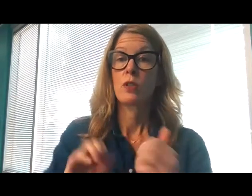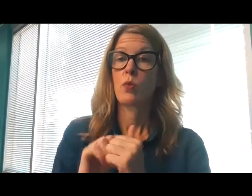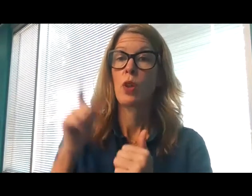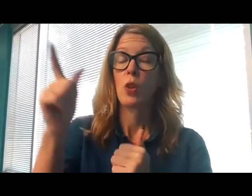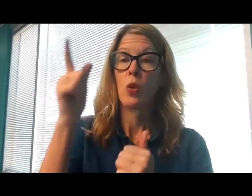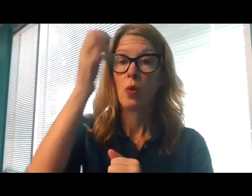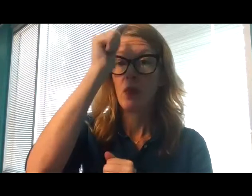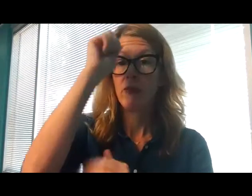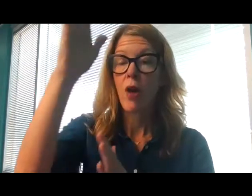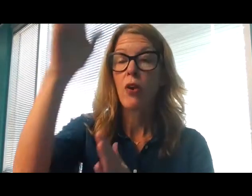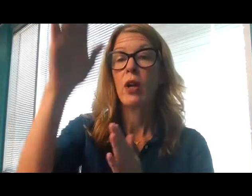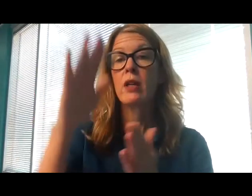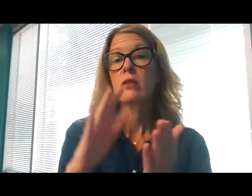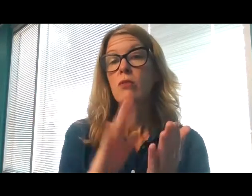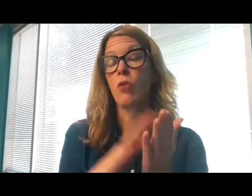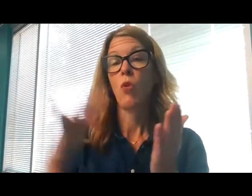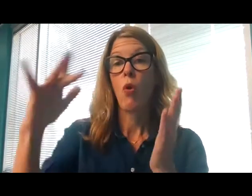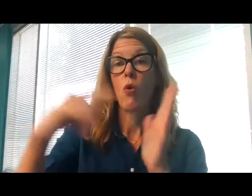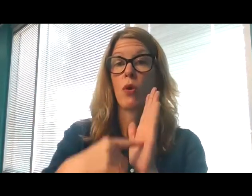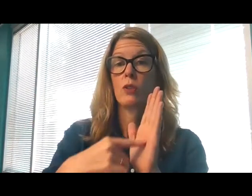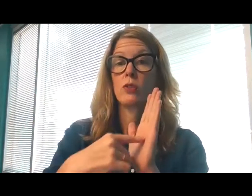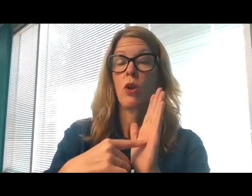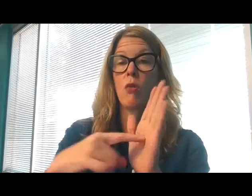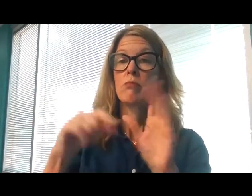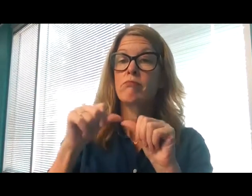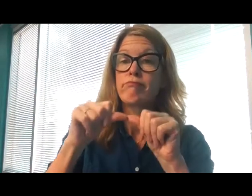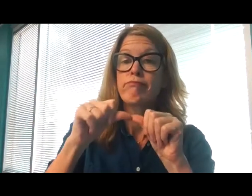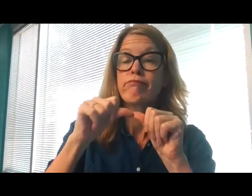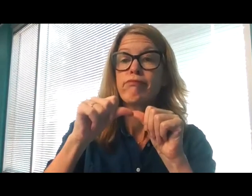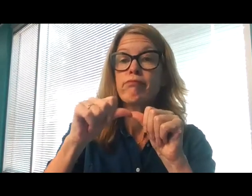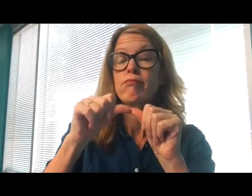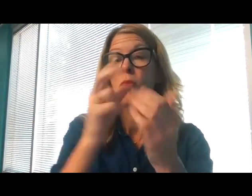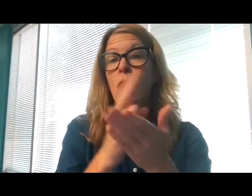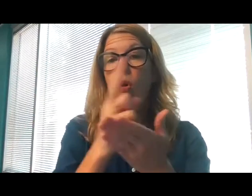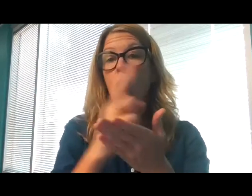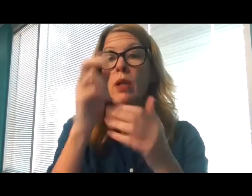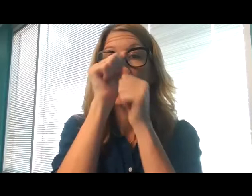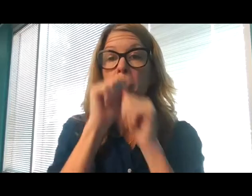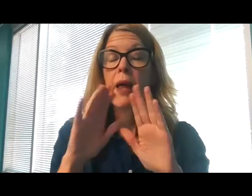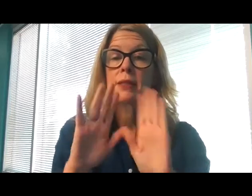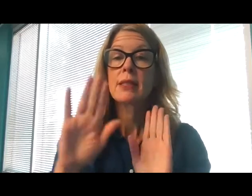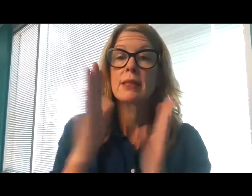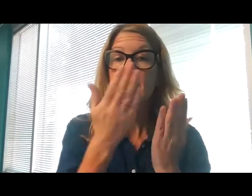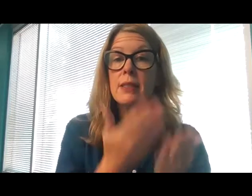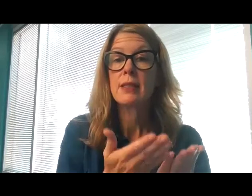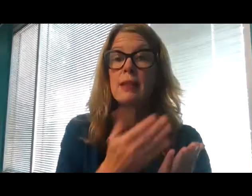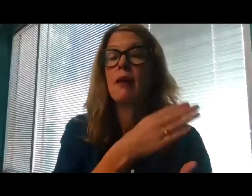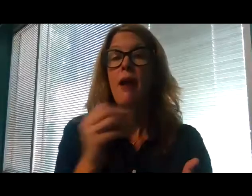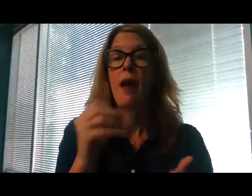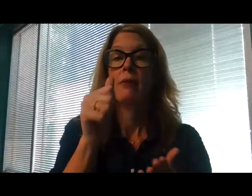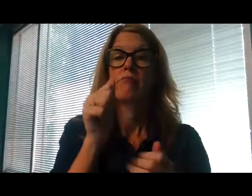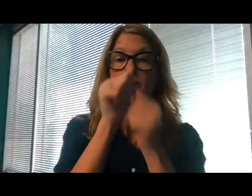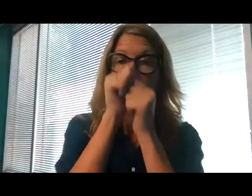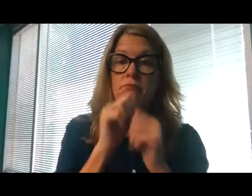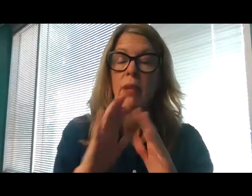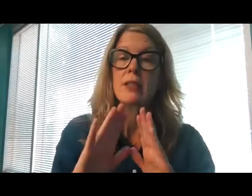glory shone. Immortal, holy, blessed is he, and